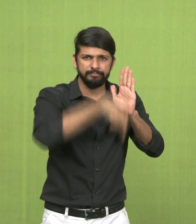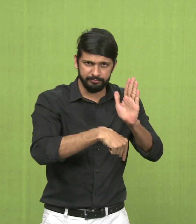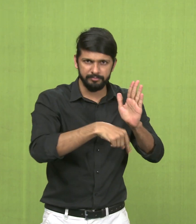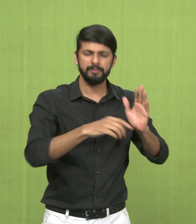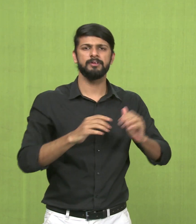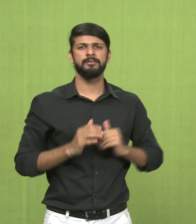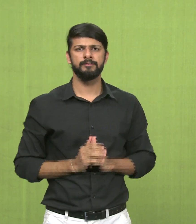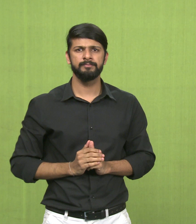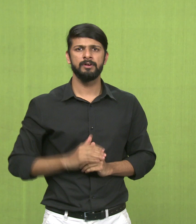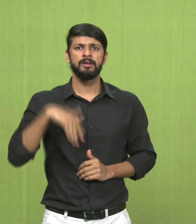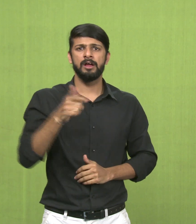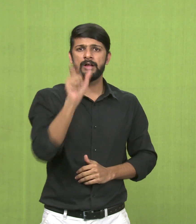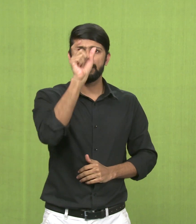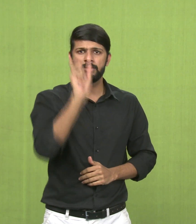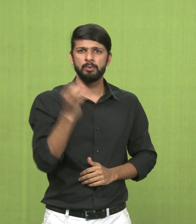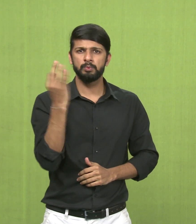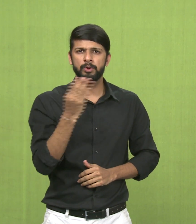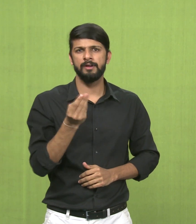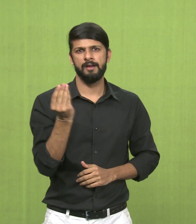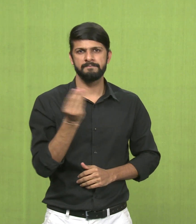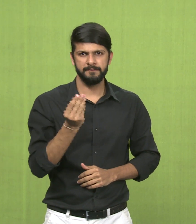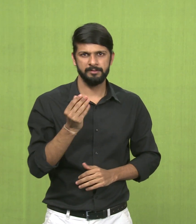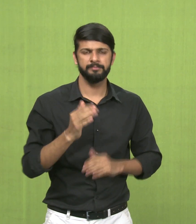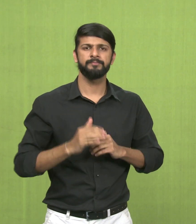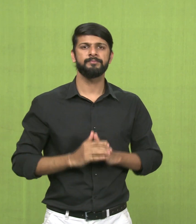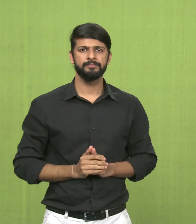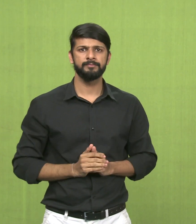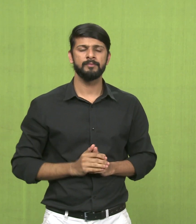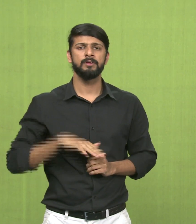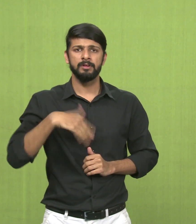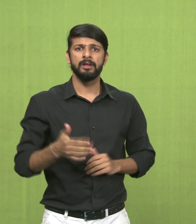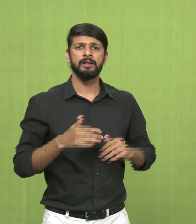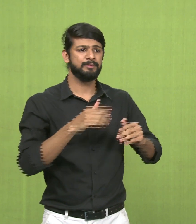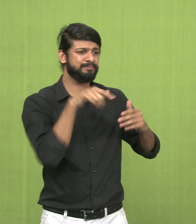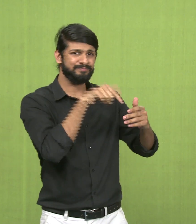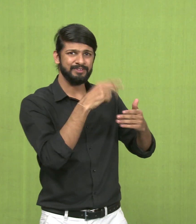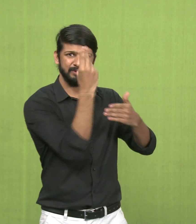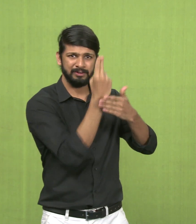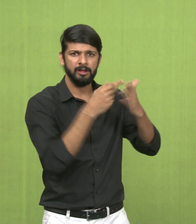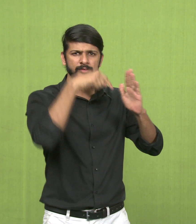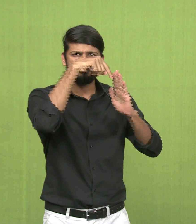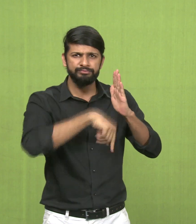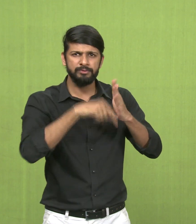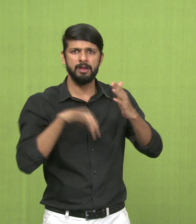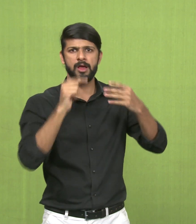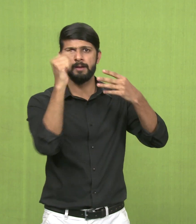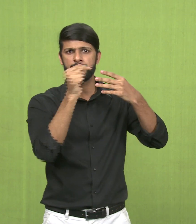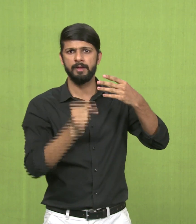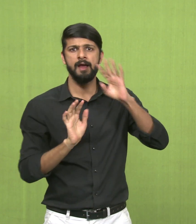composition. Then we will have new words from the lesson. Then description about the